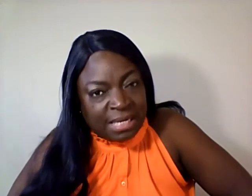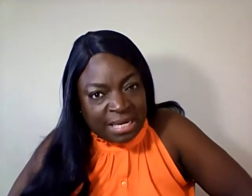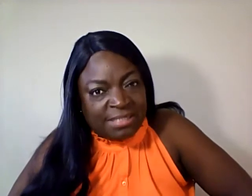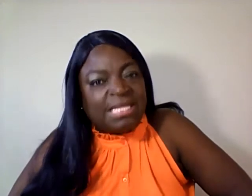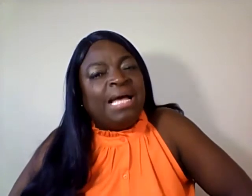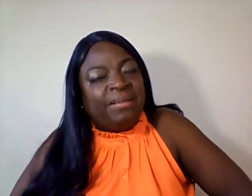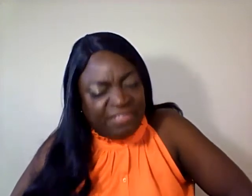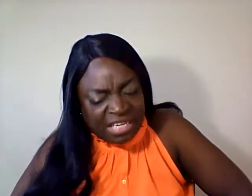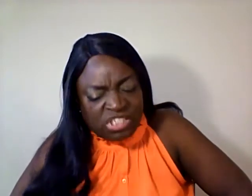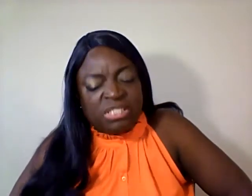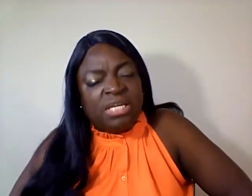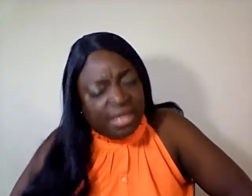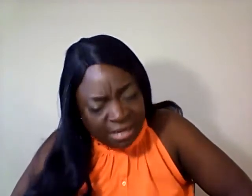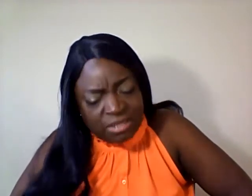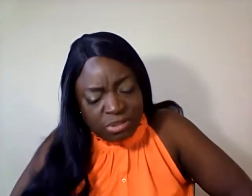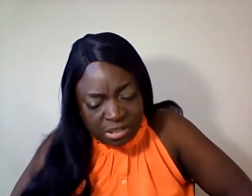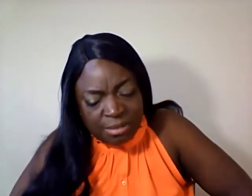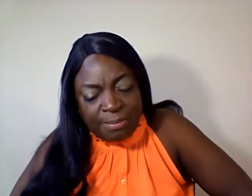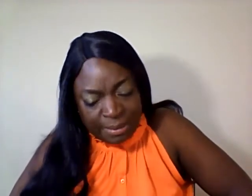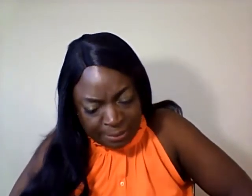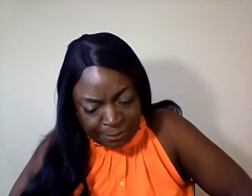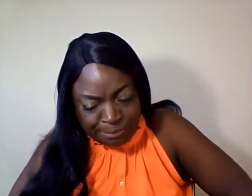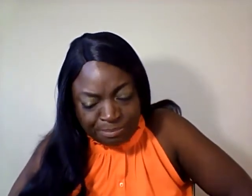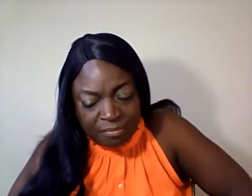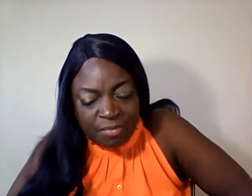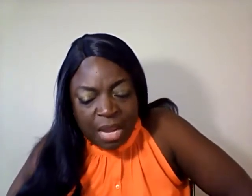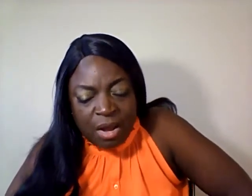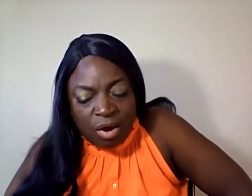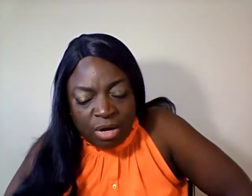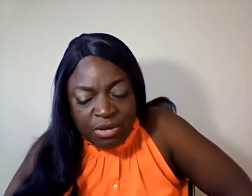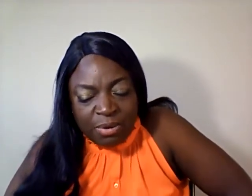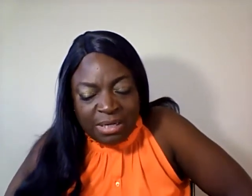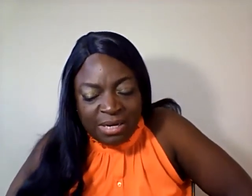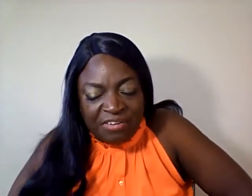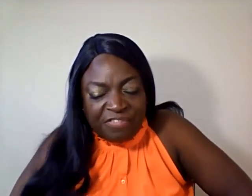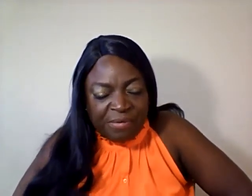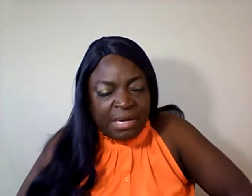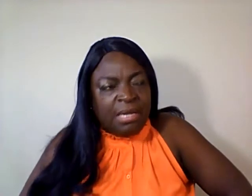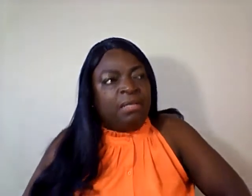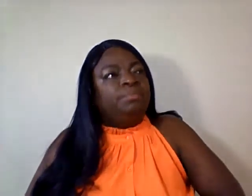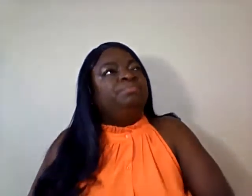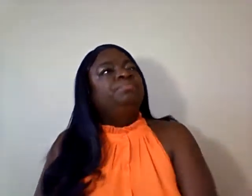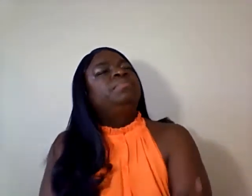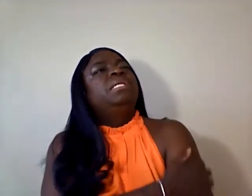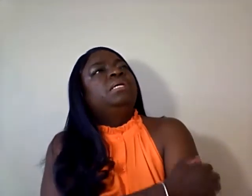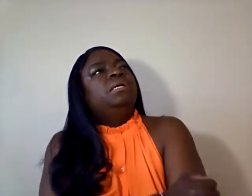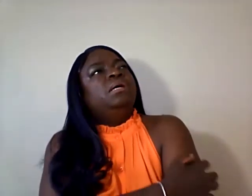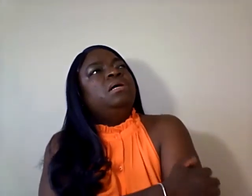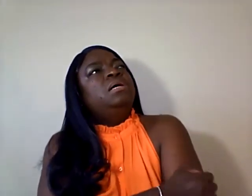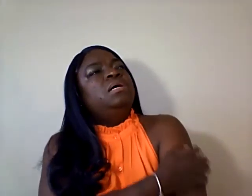outside, fishing, country to the bone. Are you a good friend? Uh,